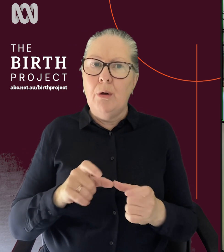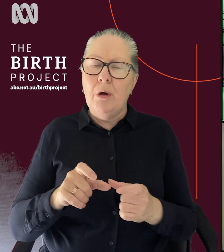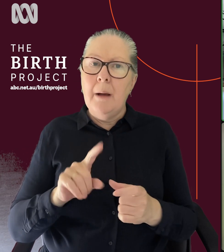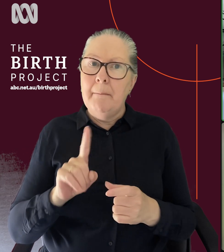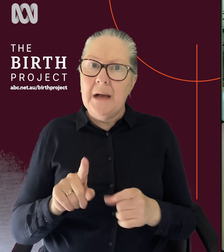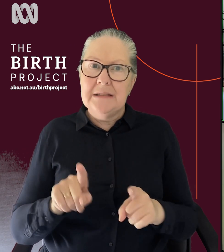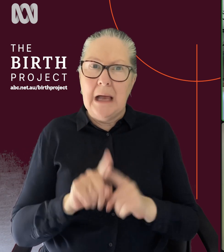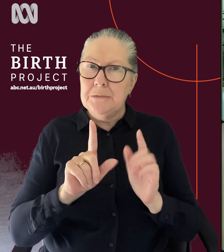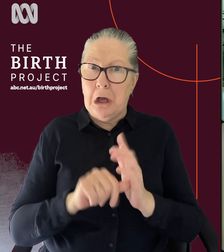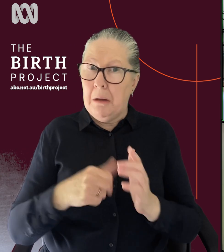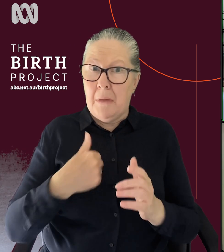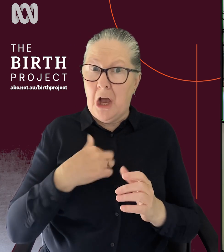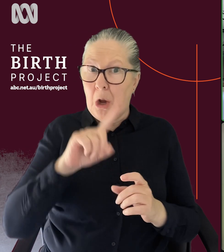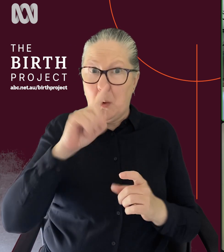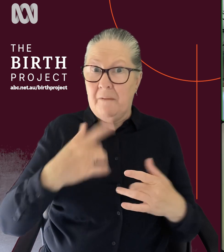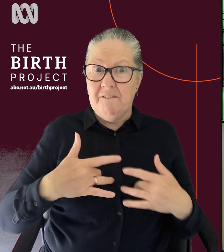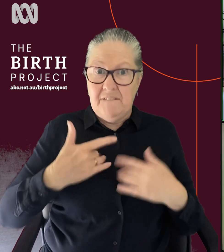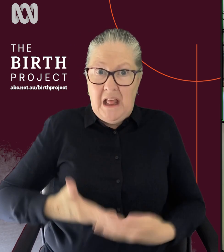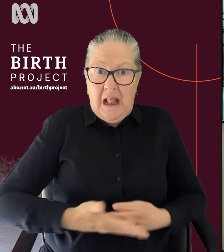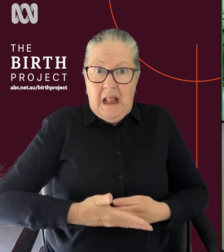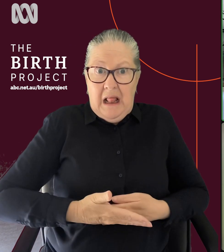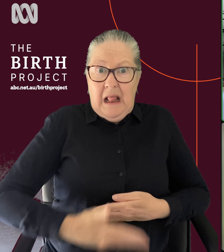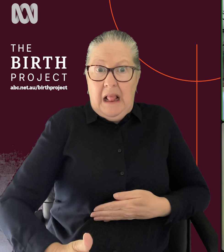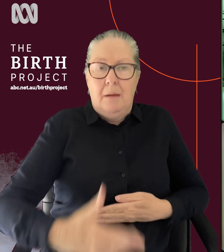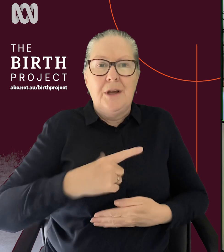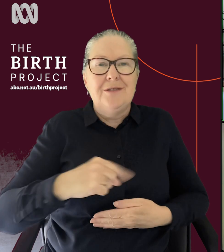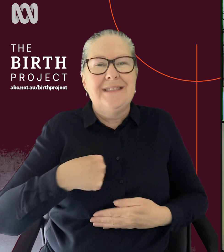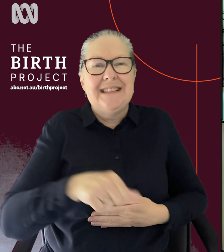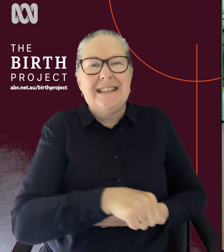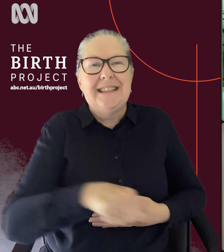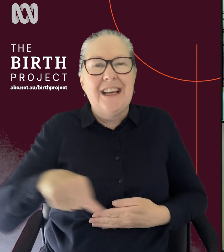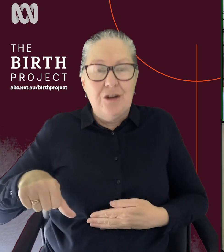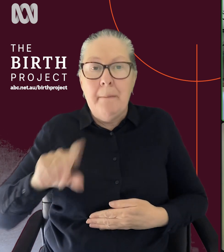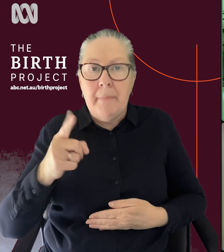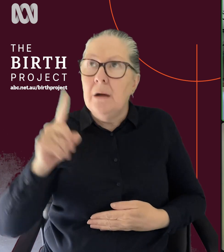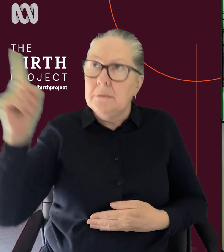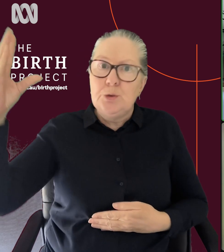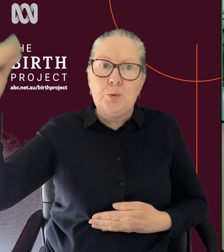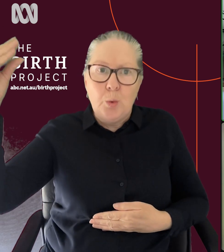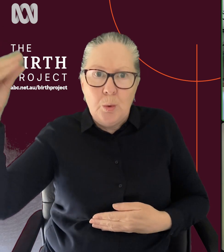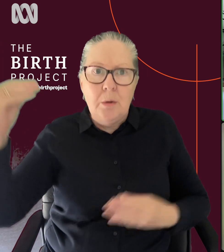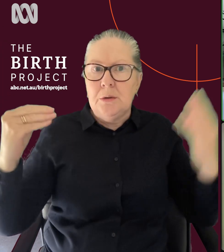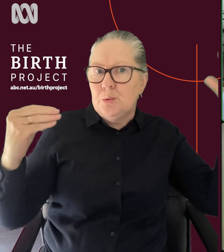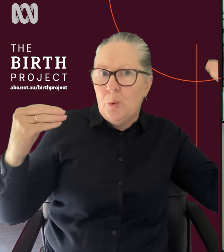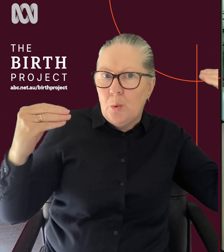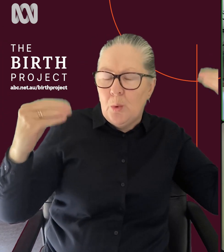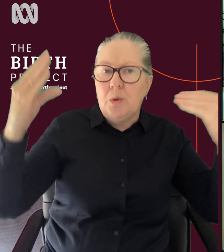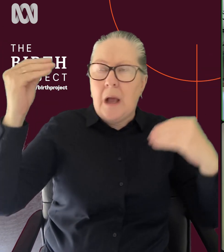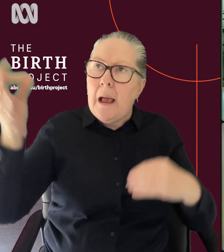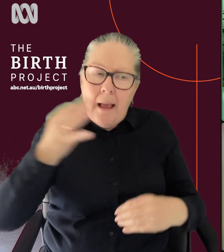was, you know, numb from the waist down in having a cesarean was just the fact that everyone was still talking to me. They asked me, you know, what, how